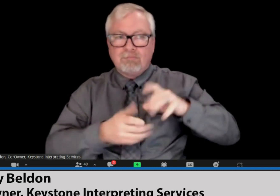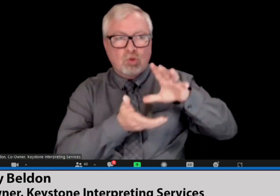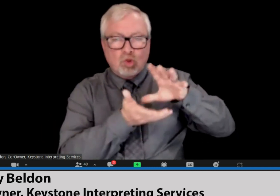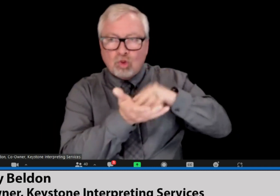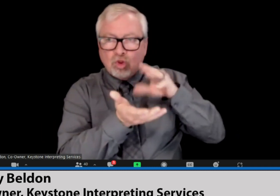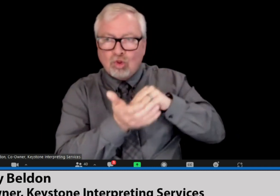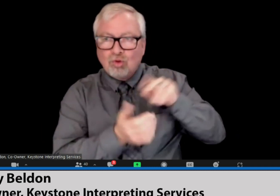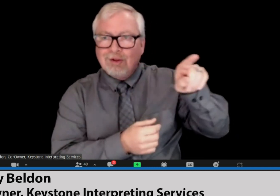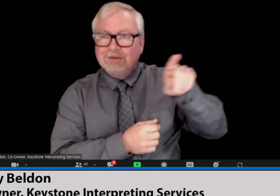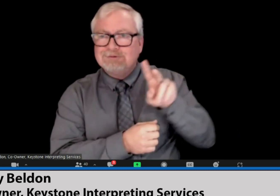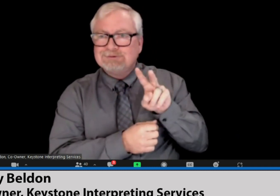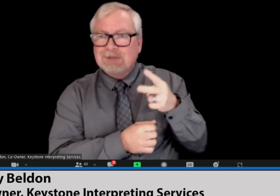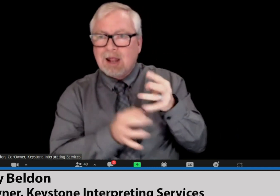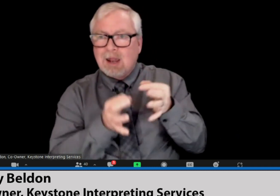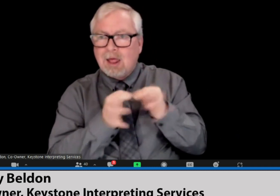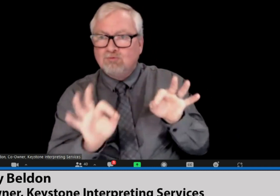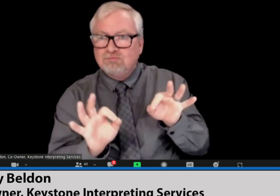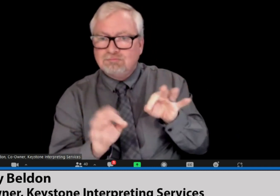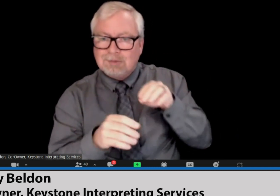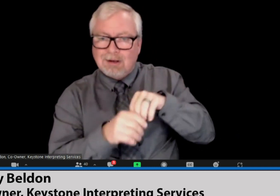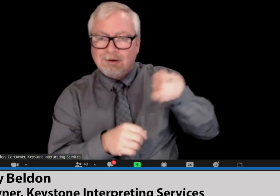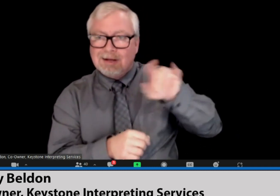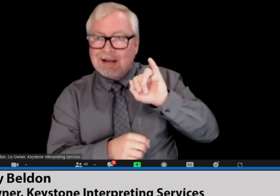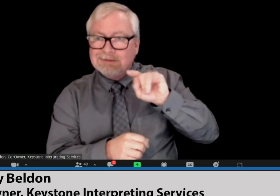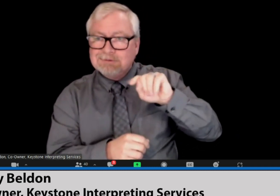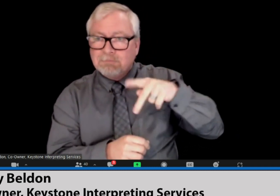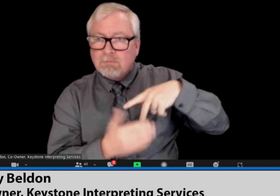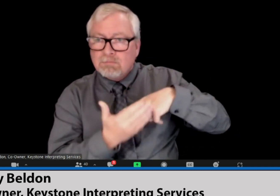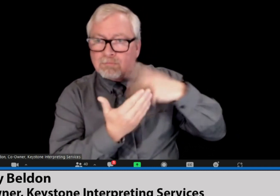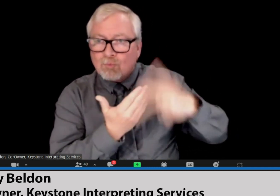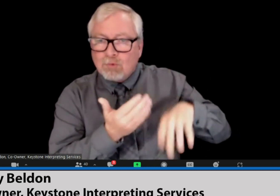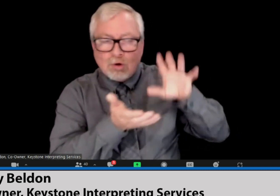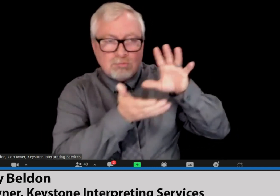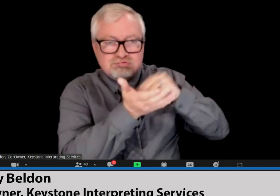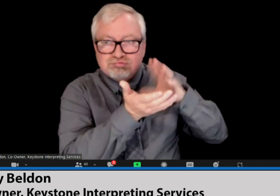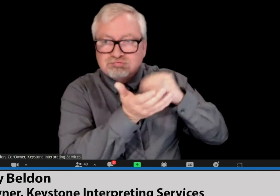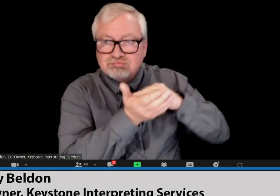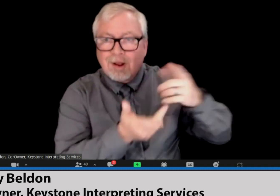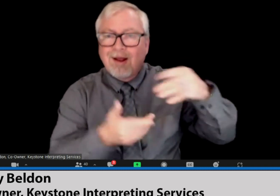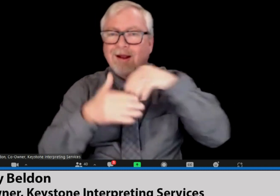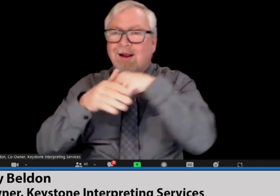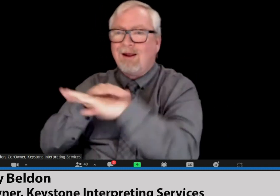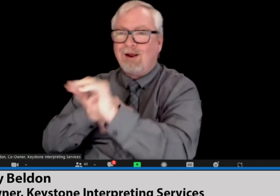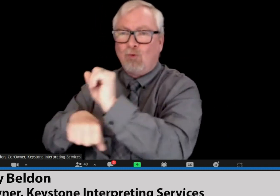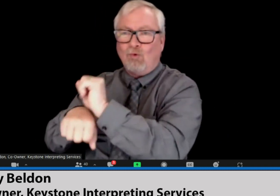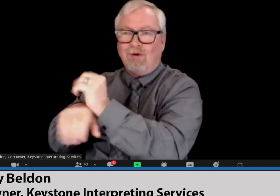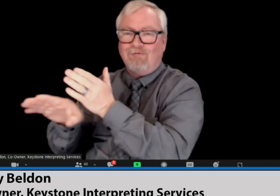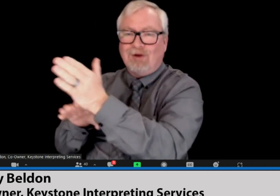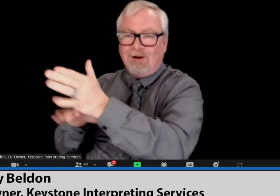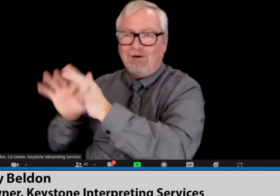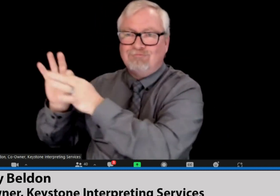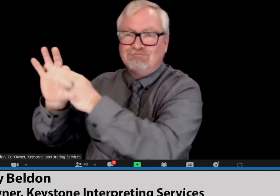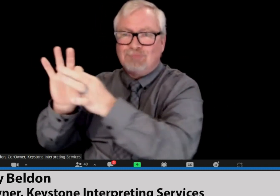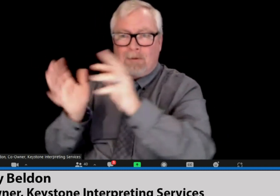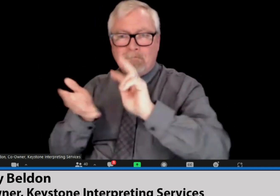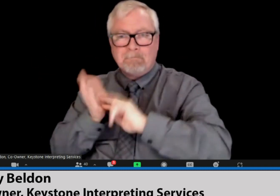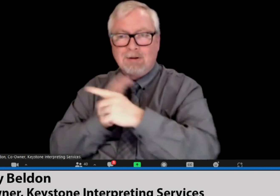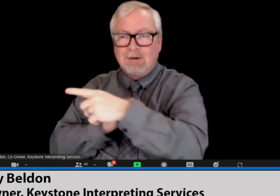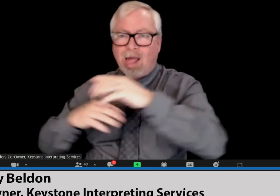Typically, ASL interpreters are learning the language as a second language. They're learning it academically